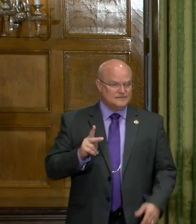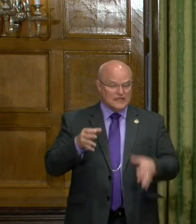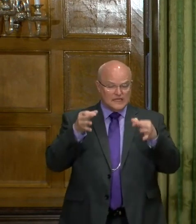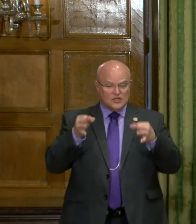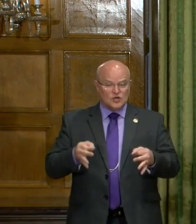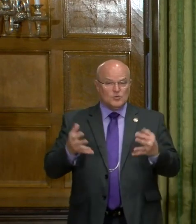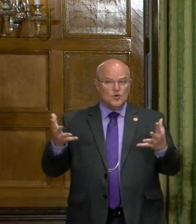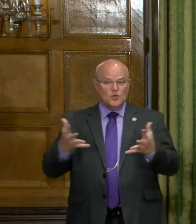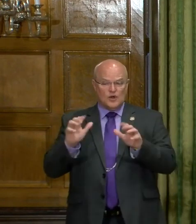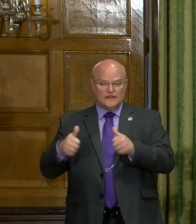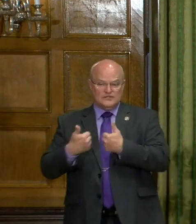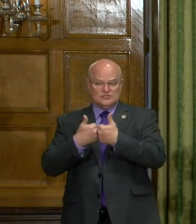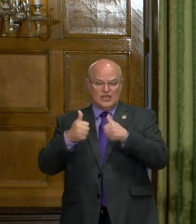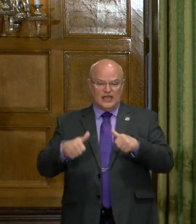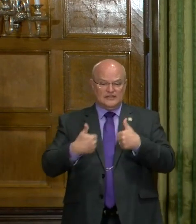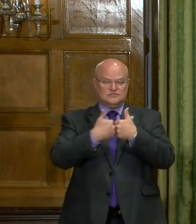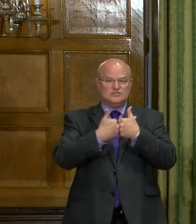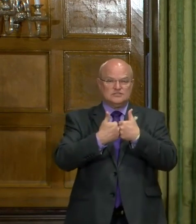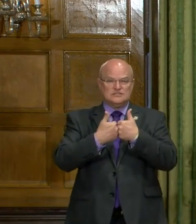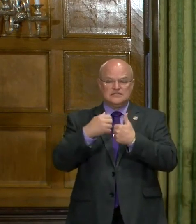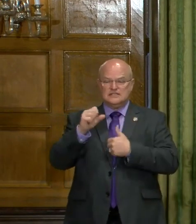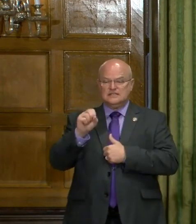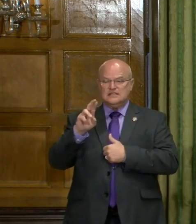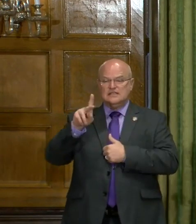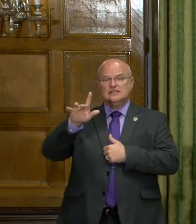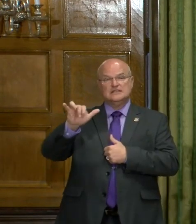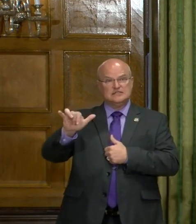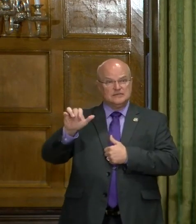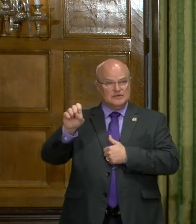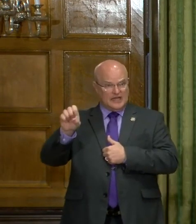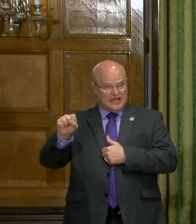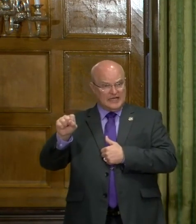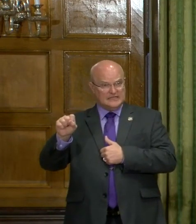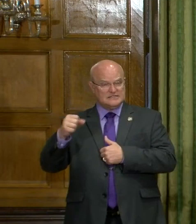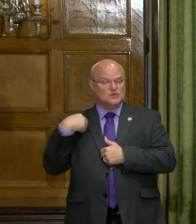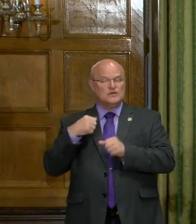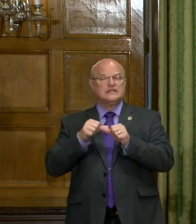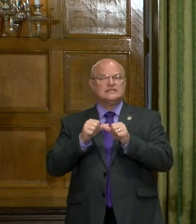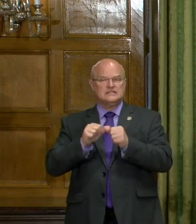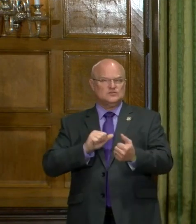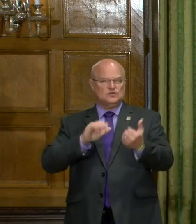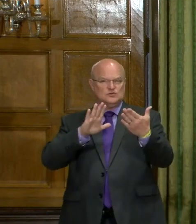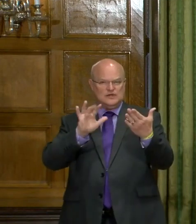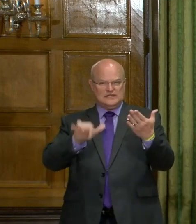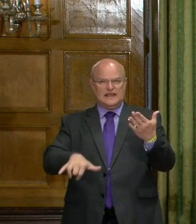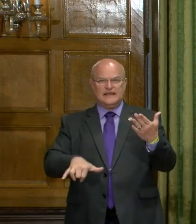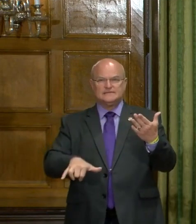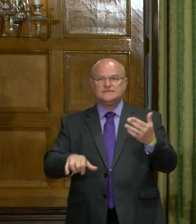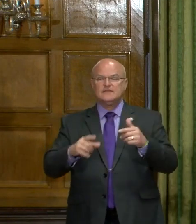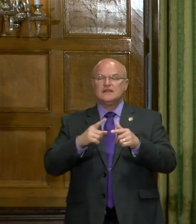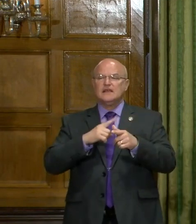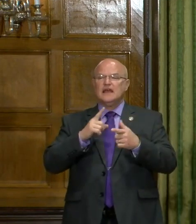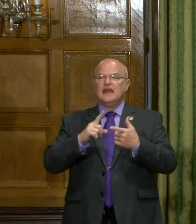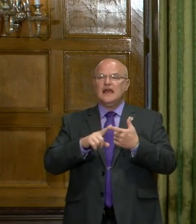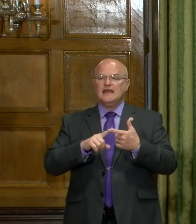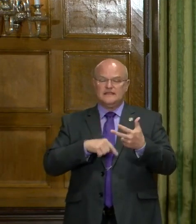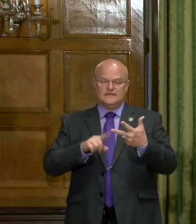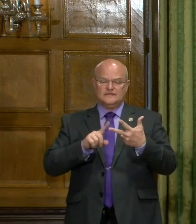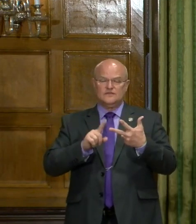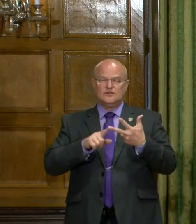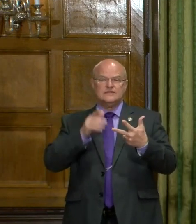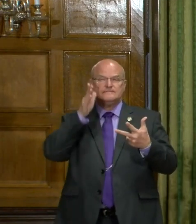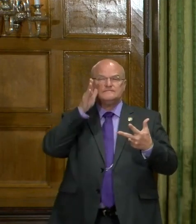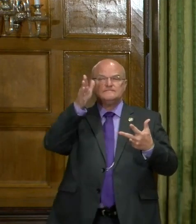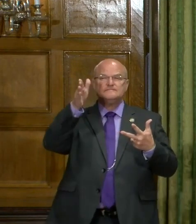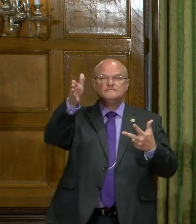determine what are the challenges in the supply chain so that we can continue to address those. And then thirdly, look,